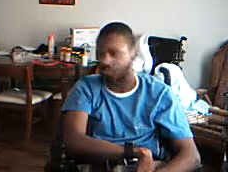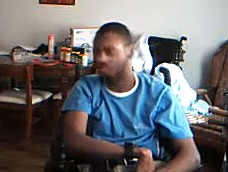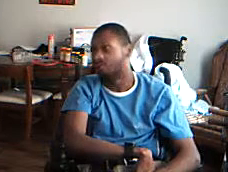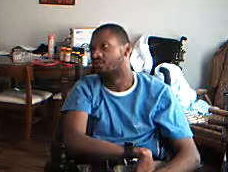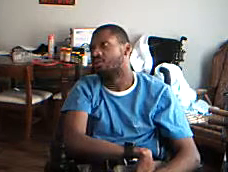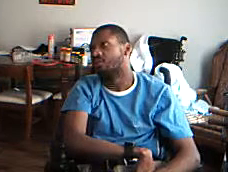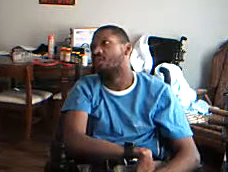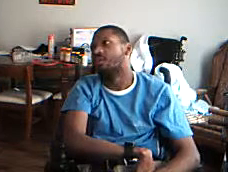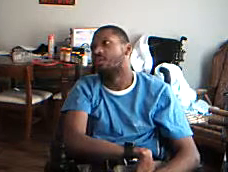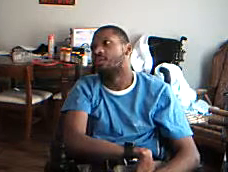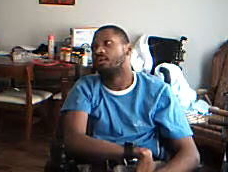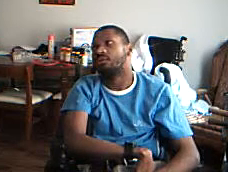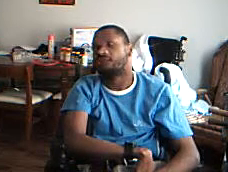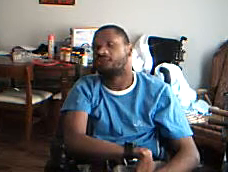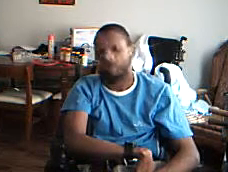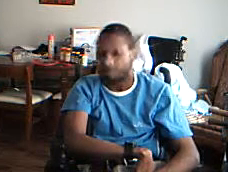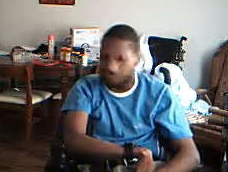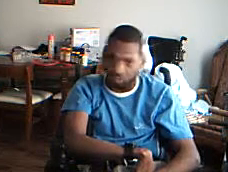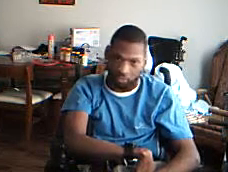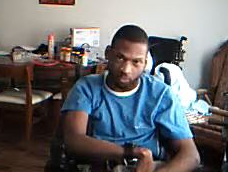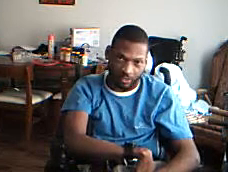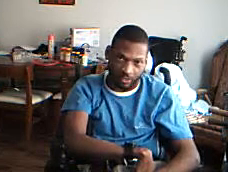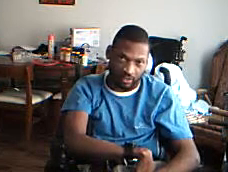for this week.